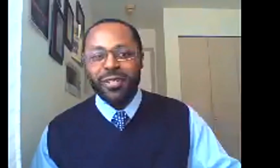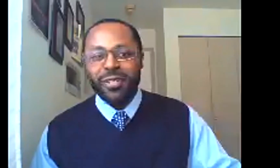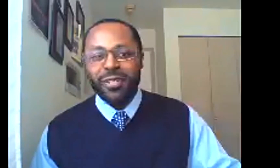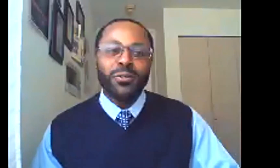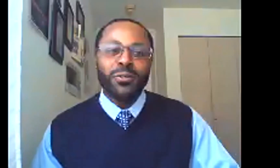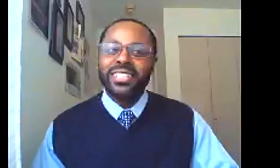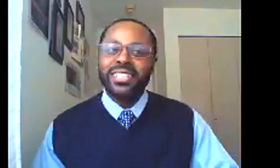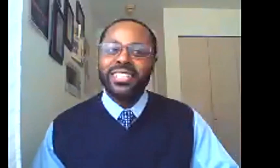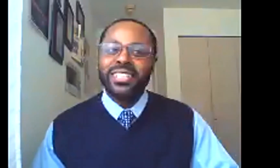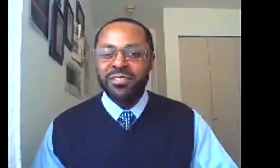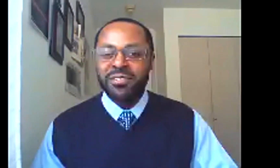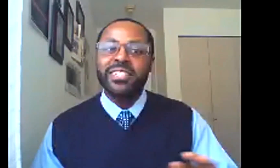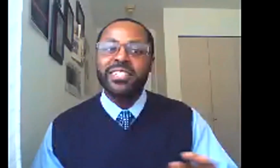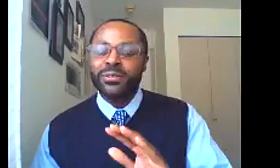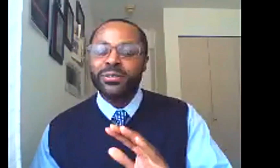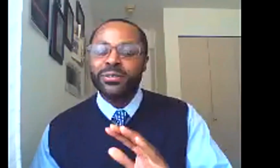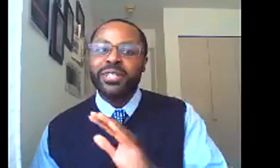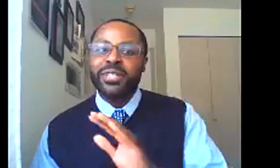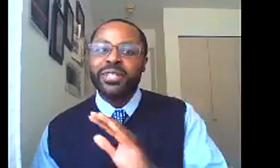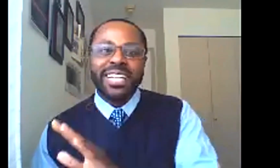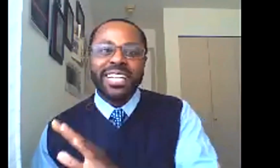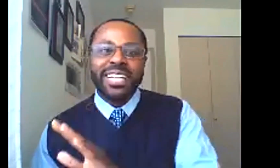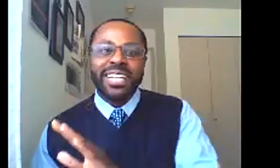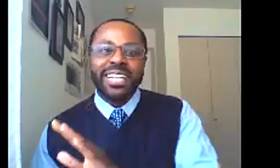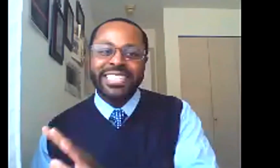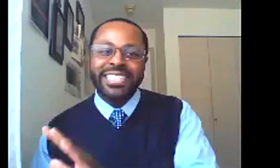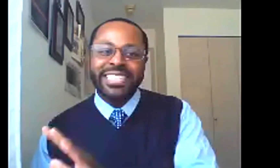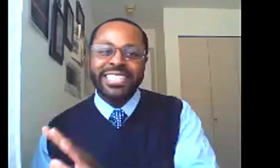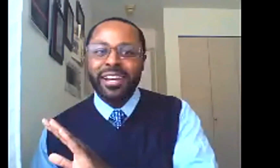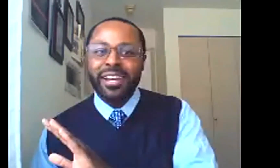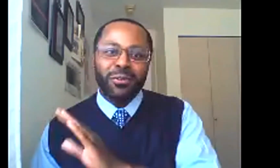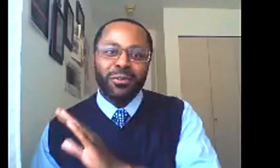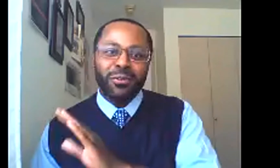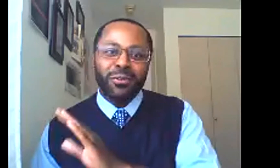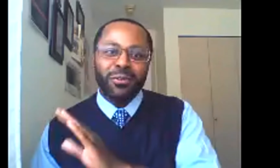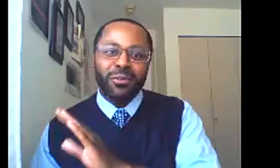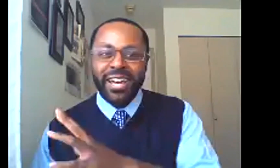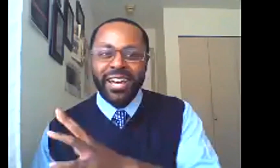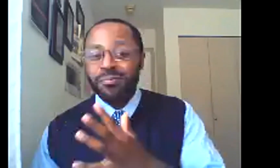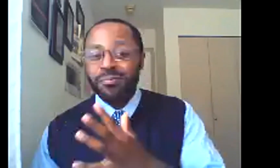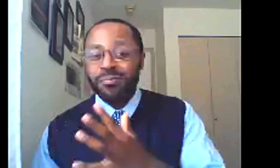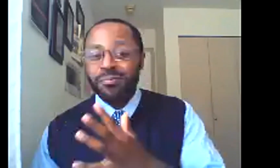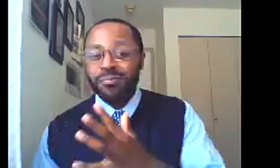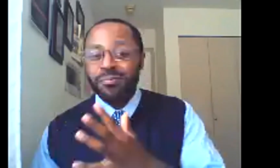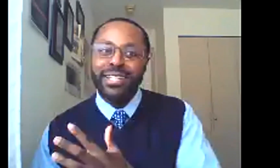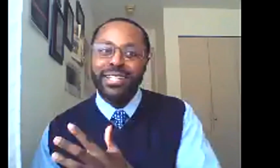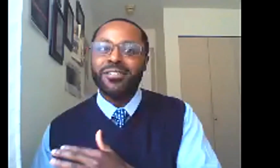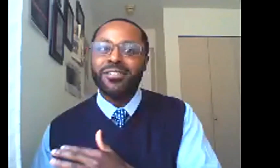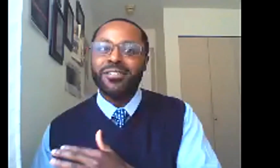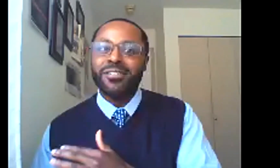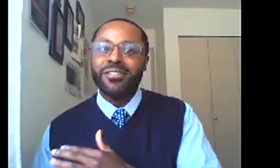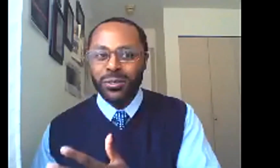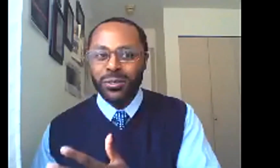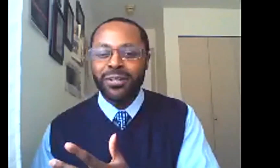you know, first recorded slaves arrived to, you know, 1965, when we have perhaps the beginning